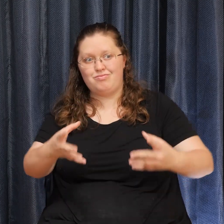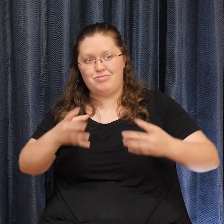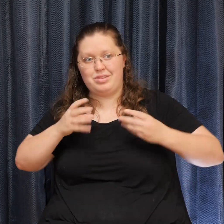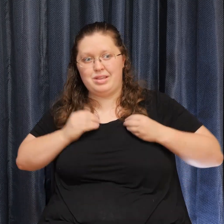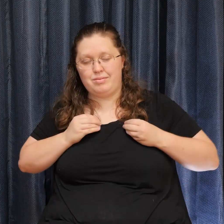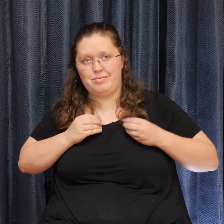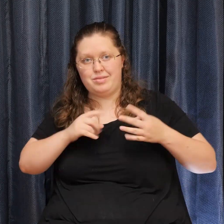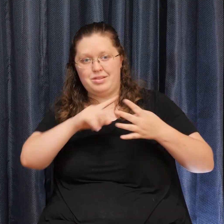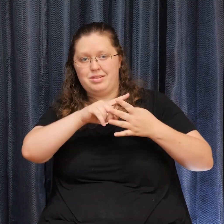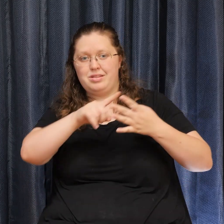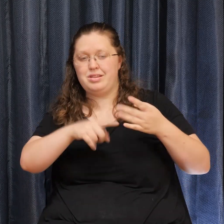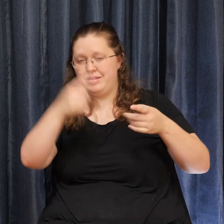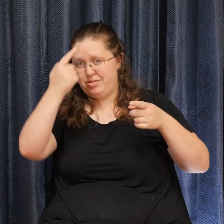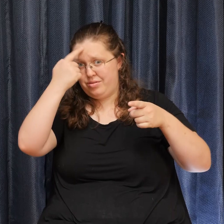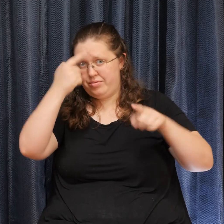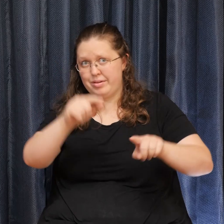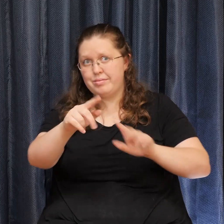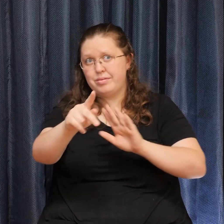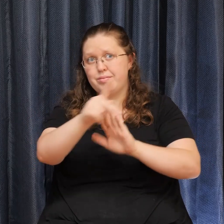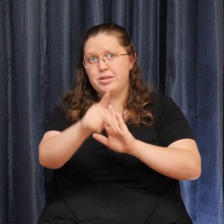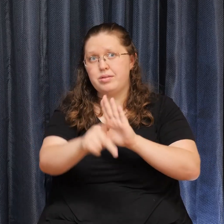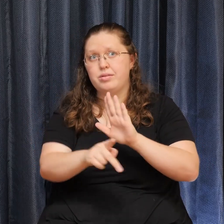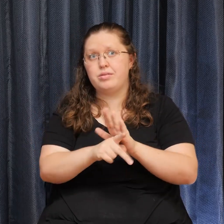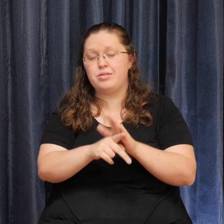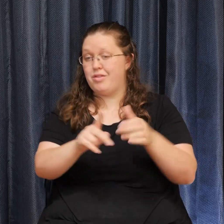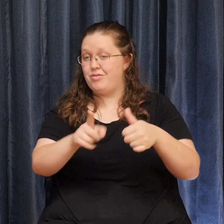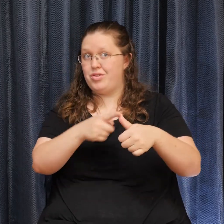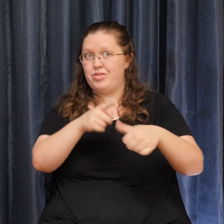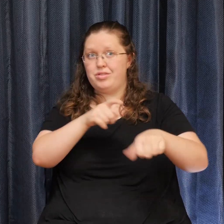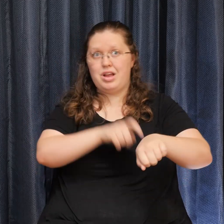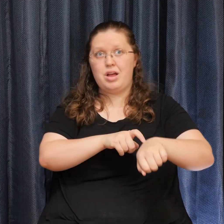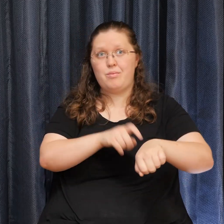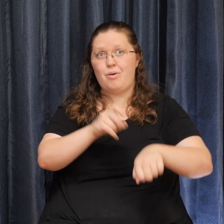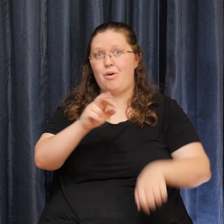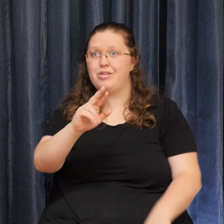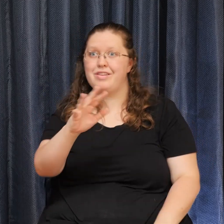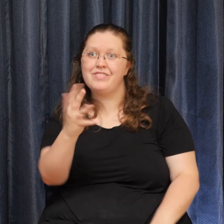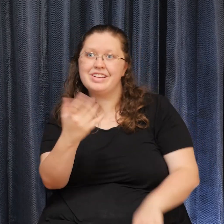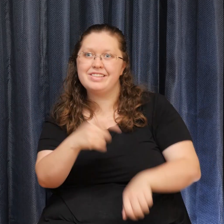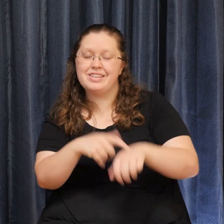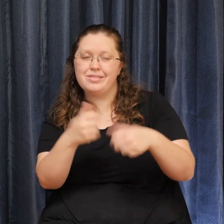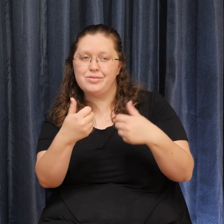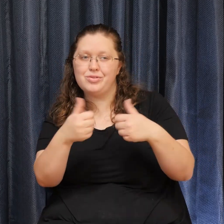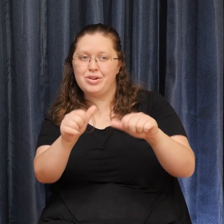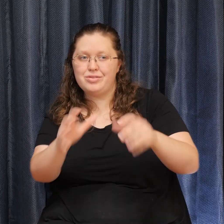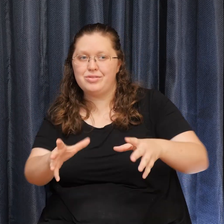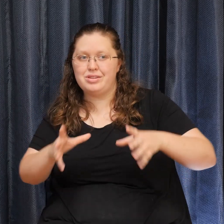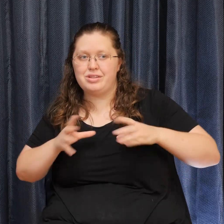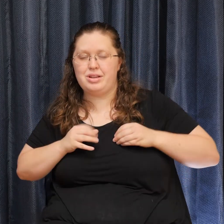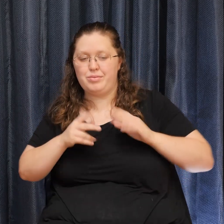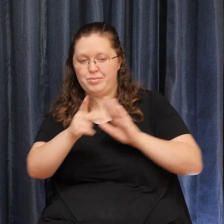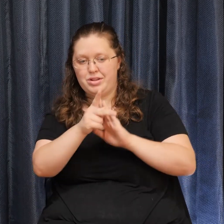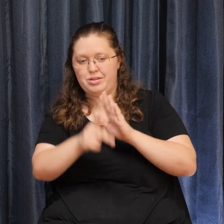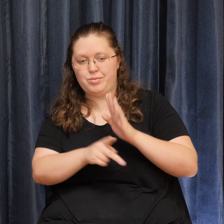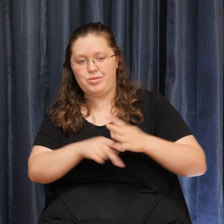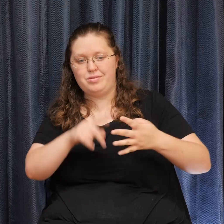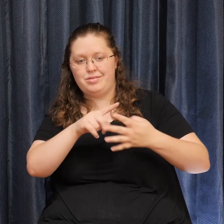And principles For the first time Or for the fifth time It's always A good idea To throw